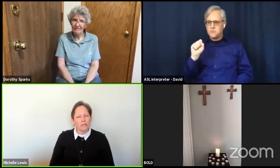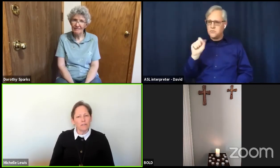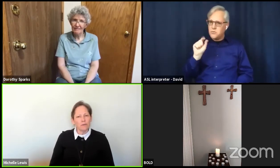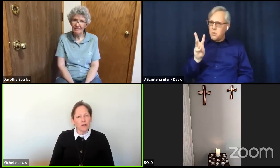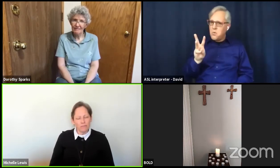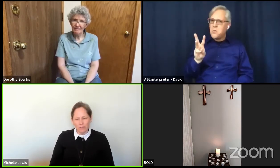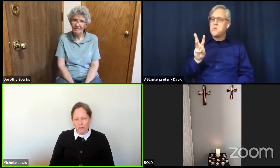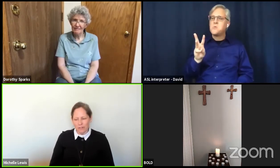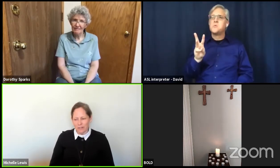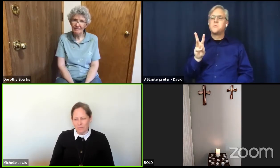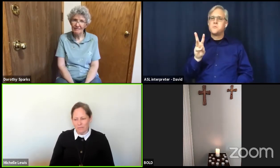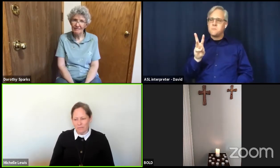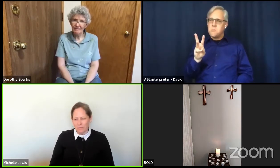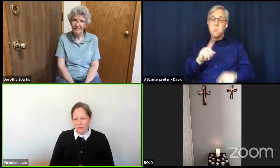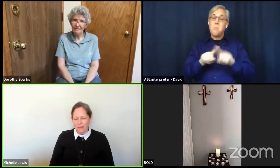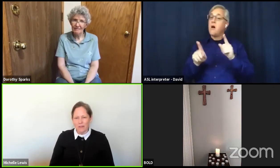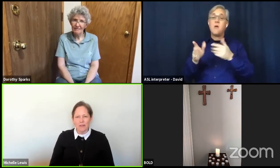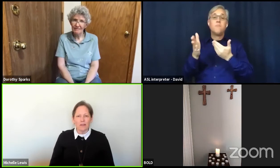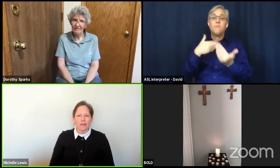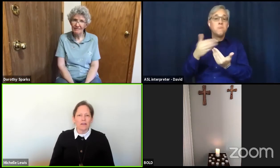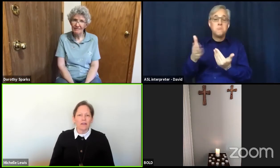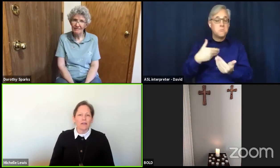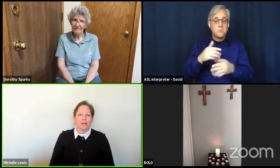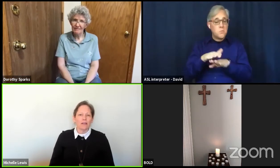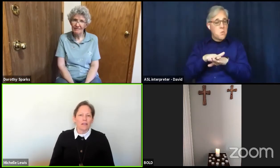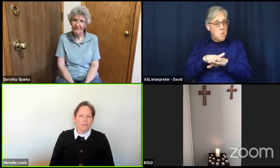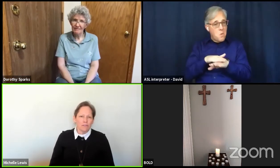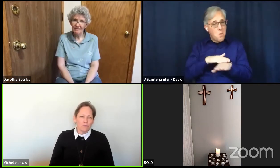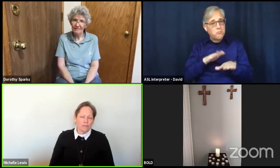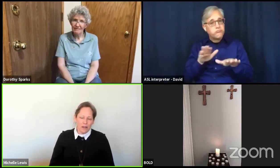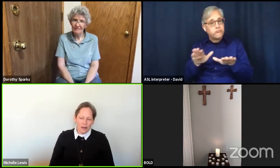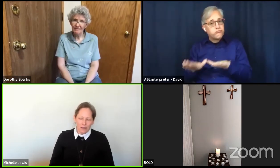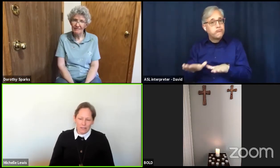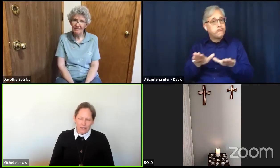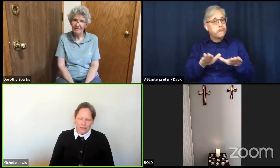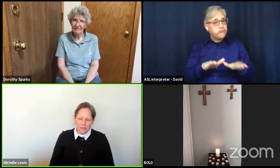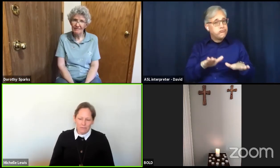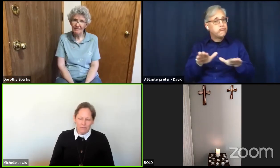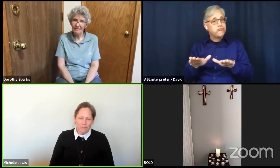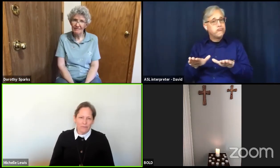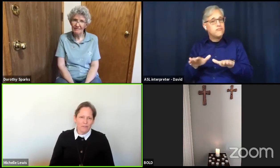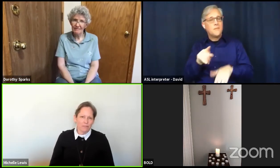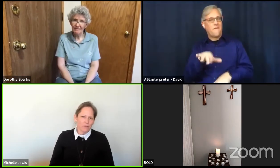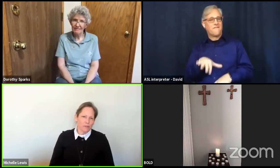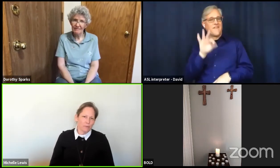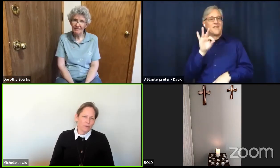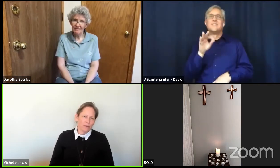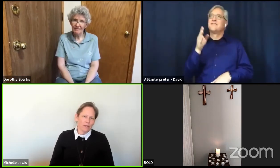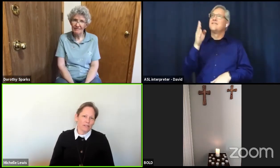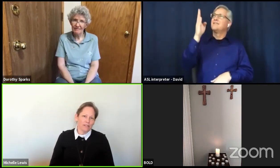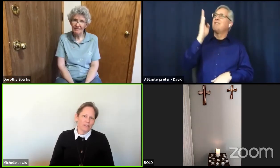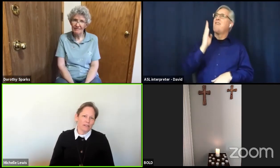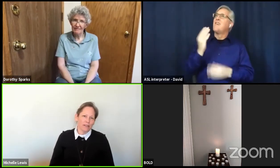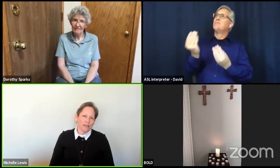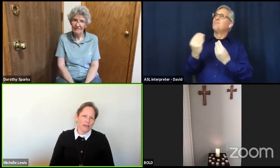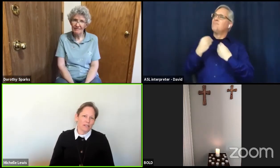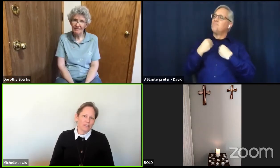comfort. And gives you solace for your spirit in that slow